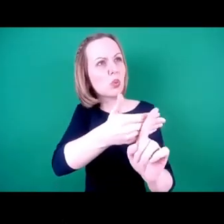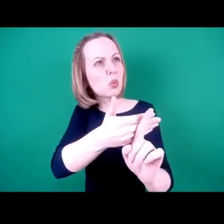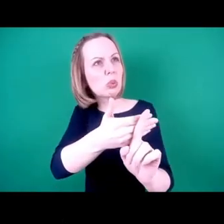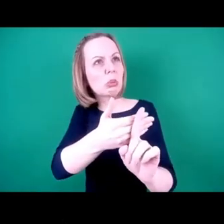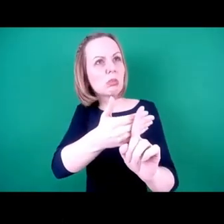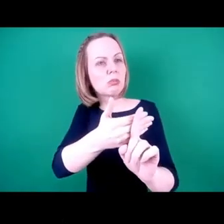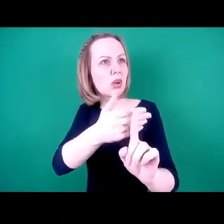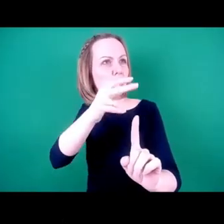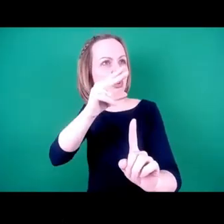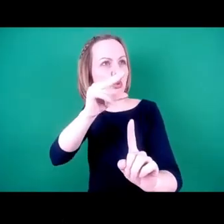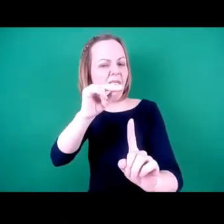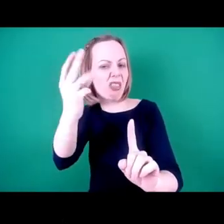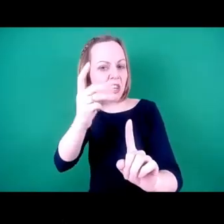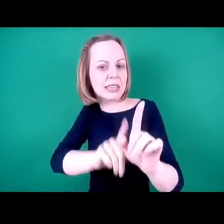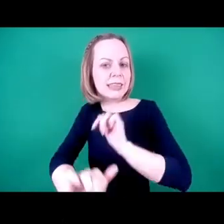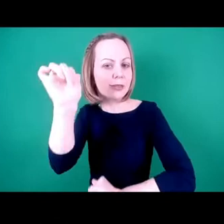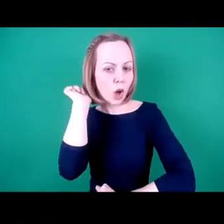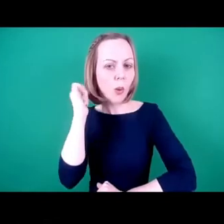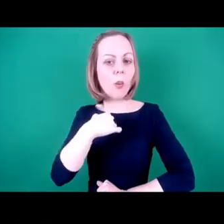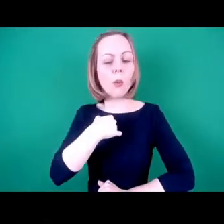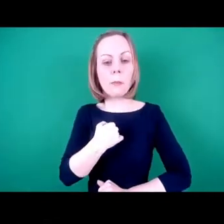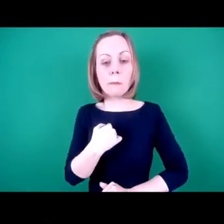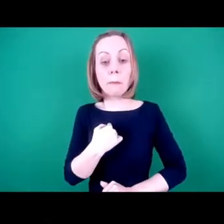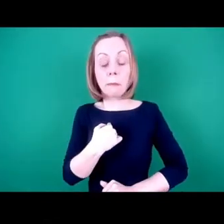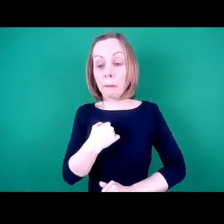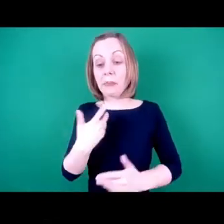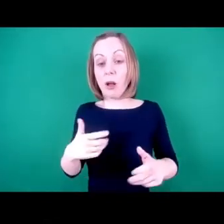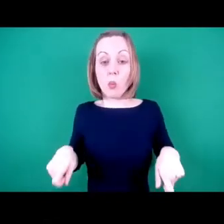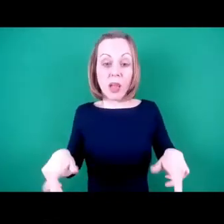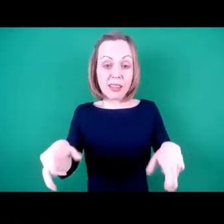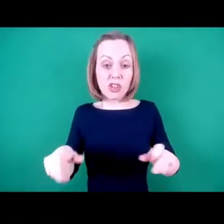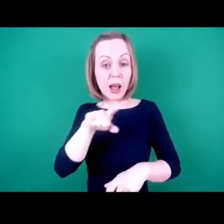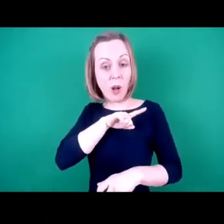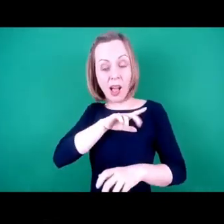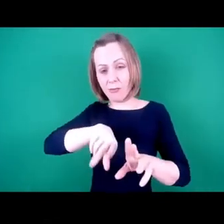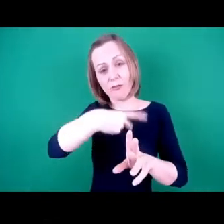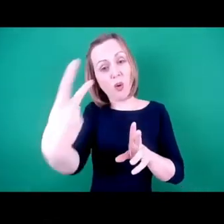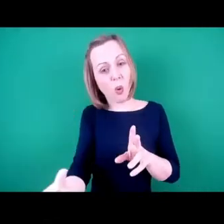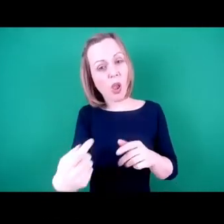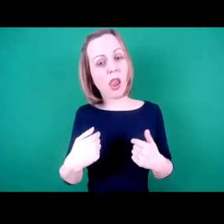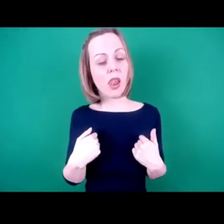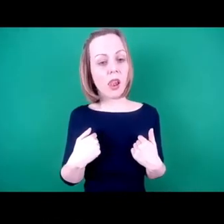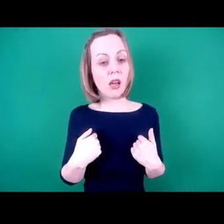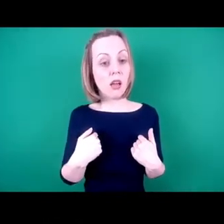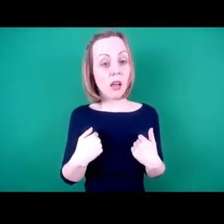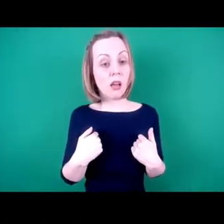ago. And when I said, oh, I'm in a chair because I had a fall, they just went,